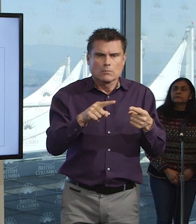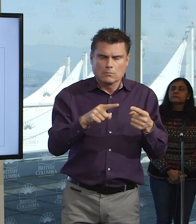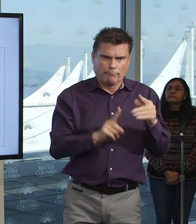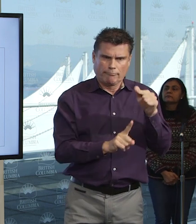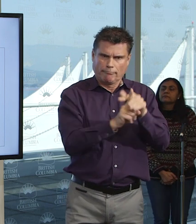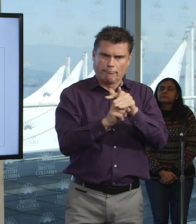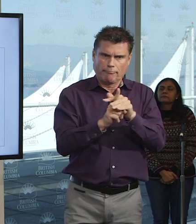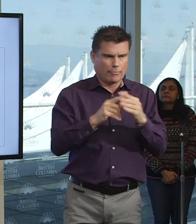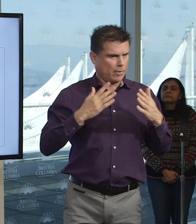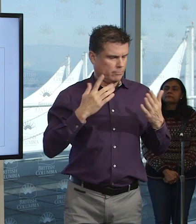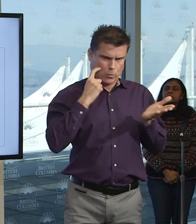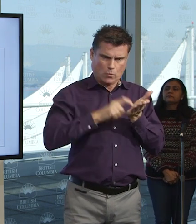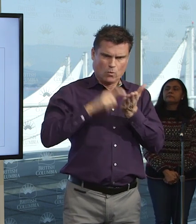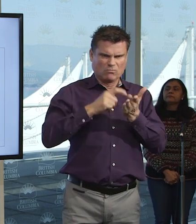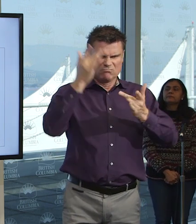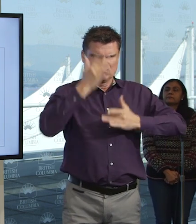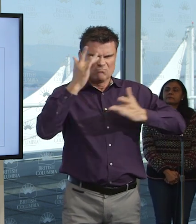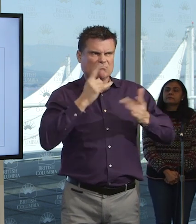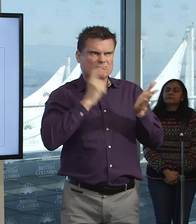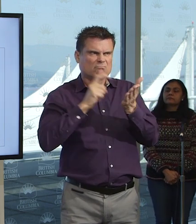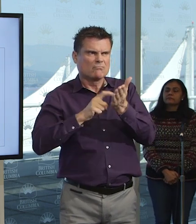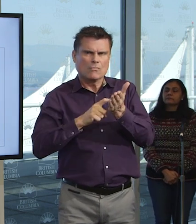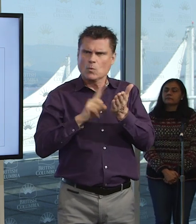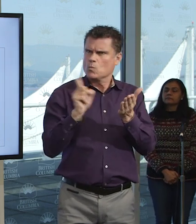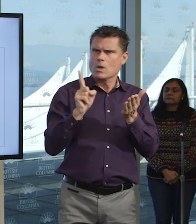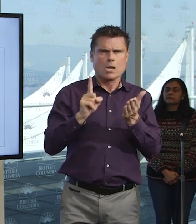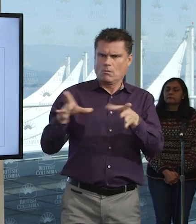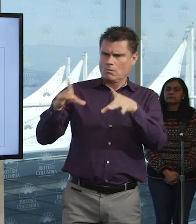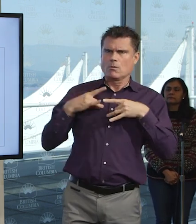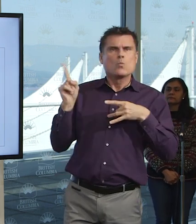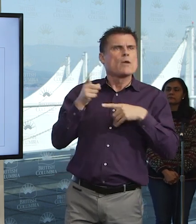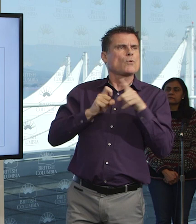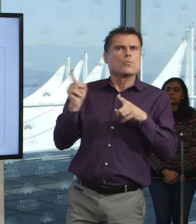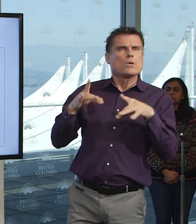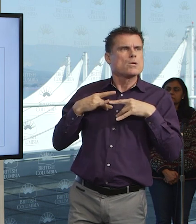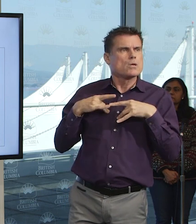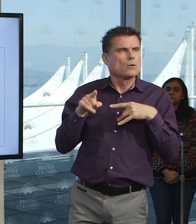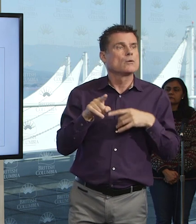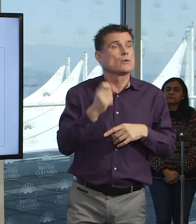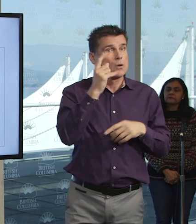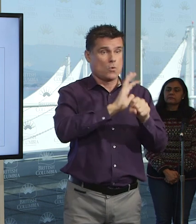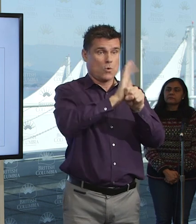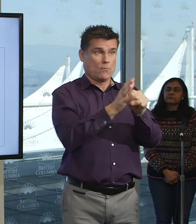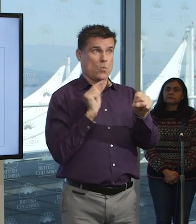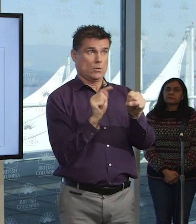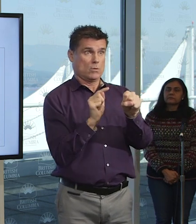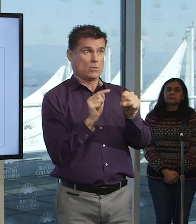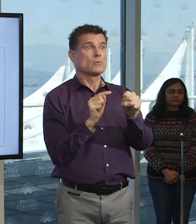exposure might be. And with this disease, we know the incubation period is up to 14 days. So we